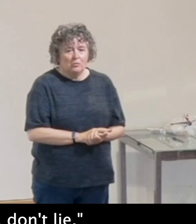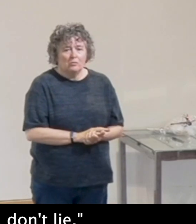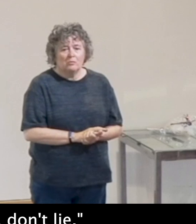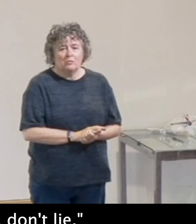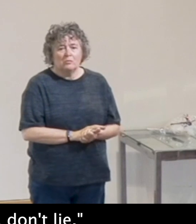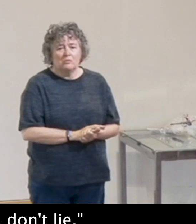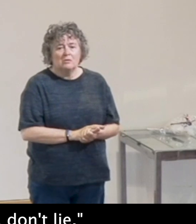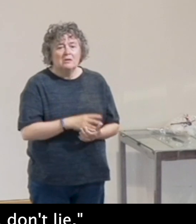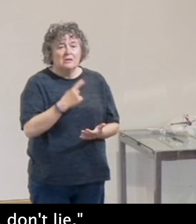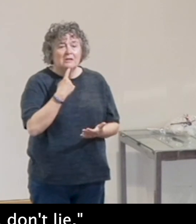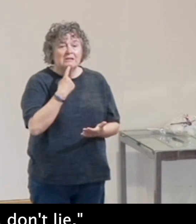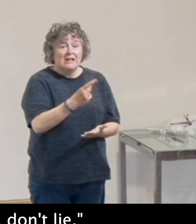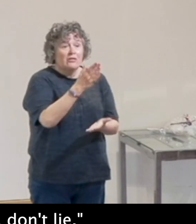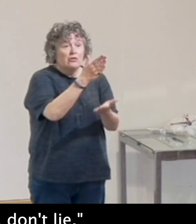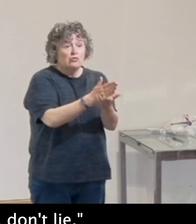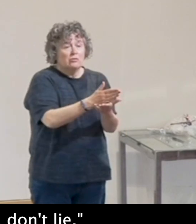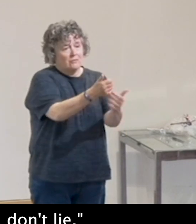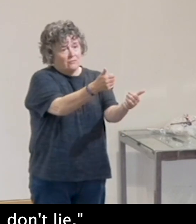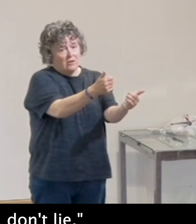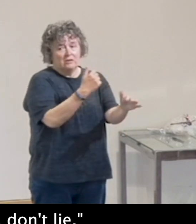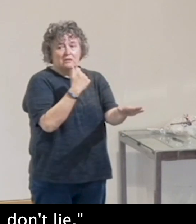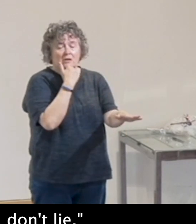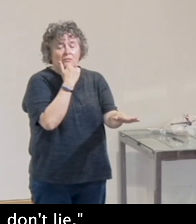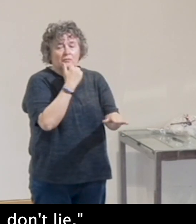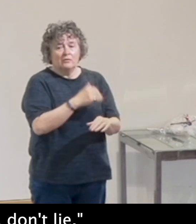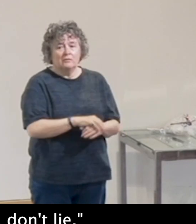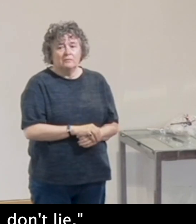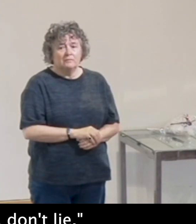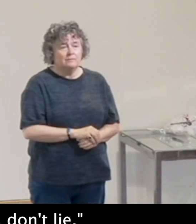first bit, tell the truth, I'd have been up for that one completely.